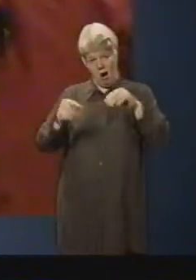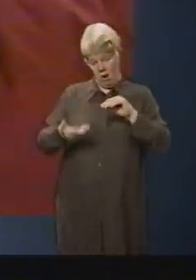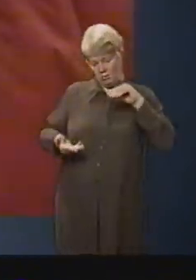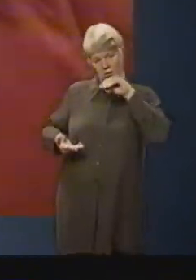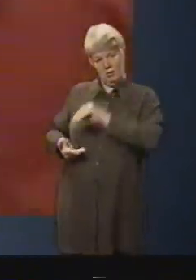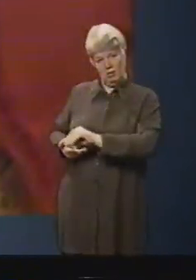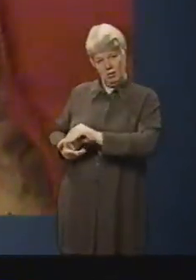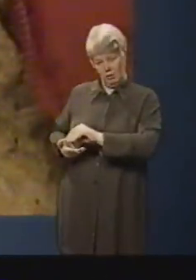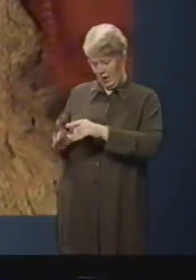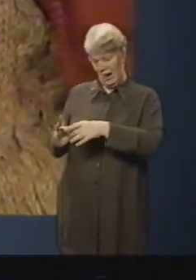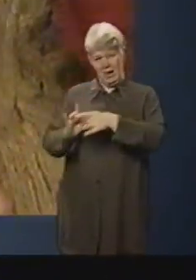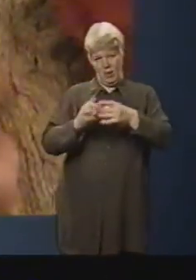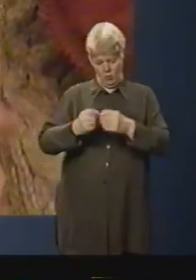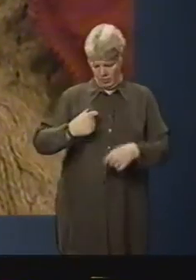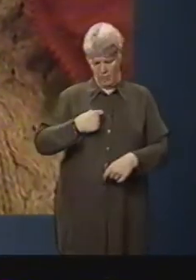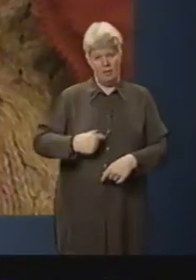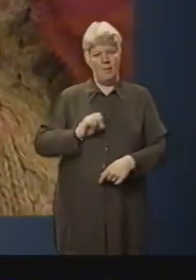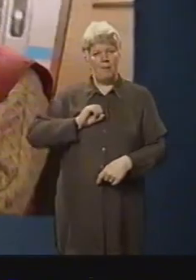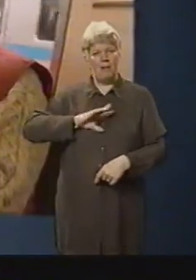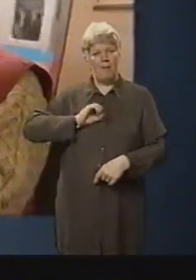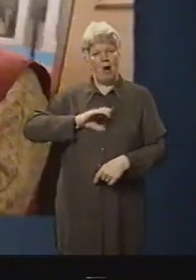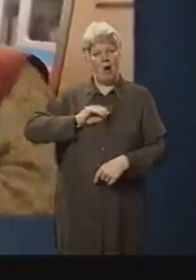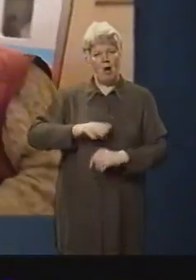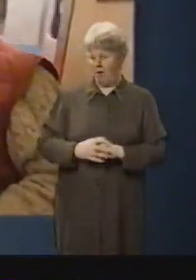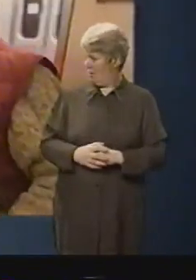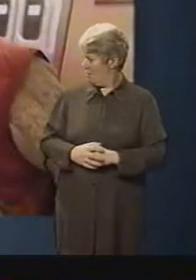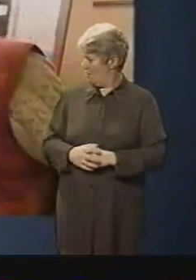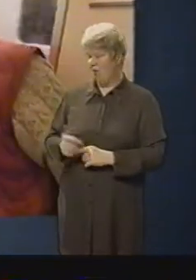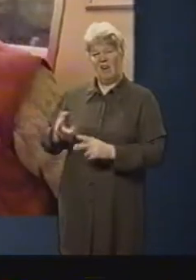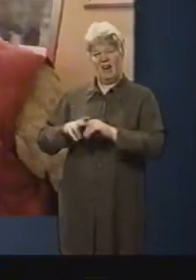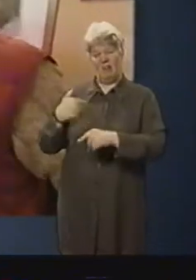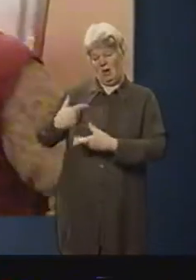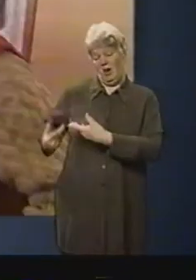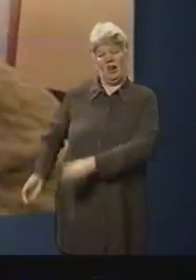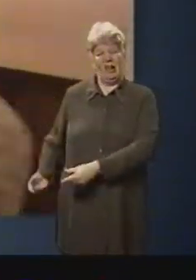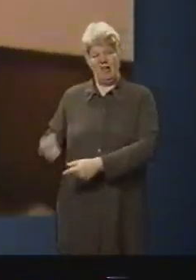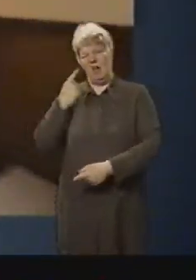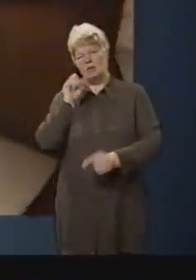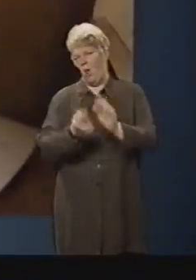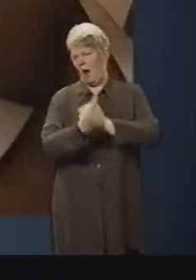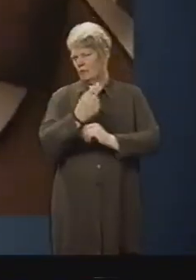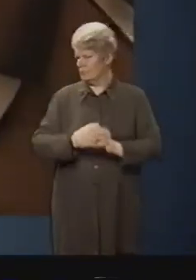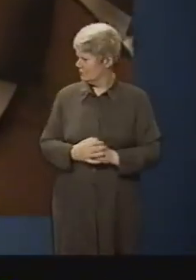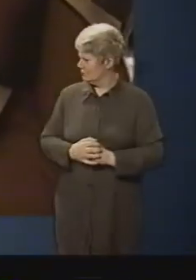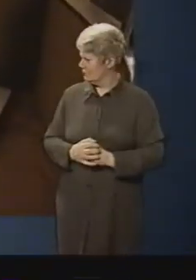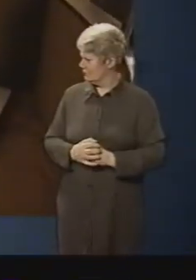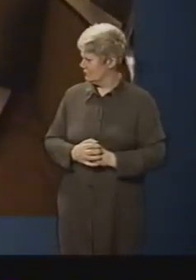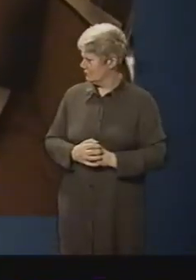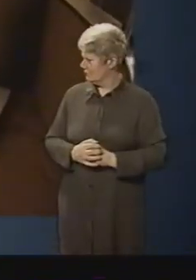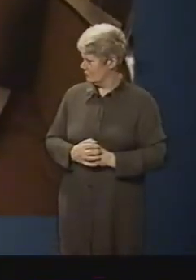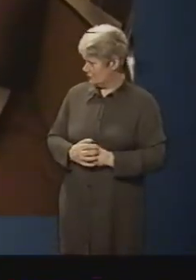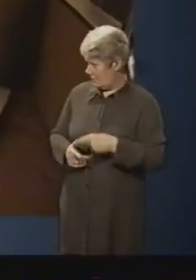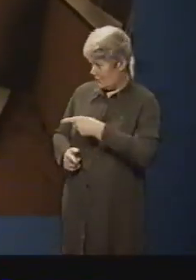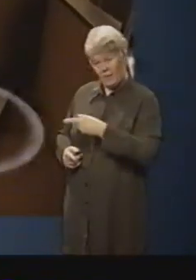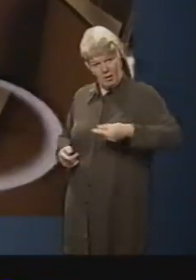is in touch with this bleeper here. So I'm going to put the computer down here, we'll see what happens, okay? Once slotted inside,